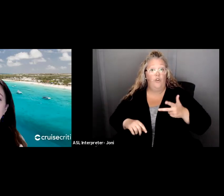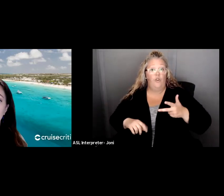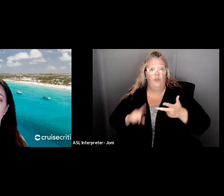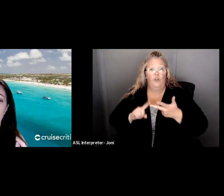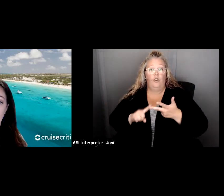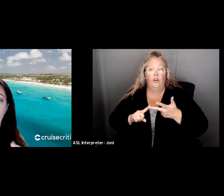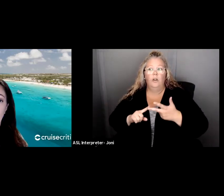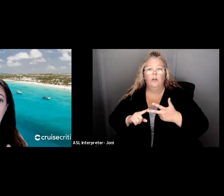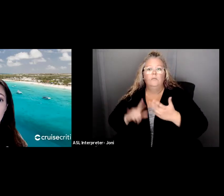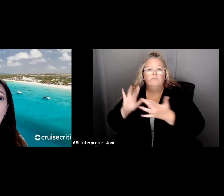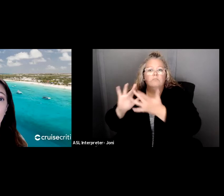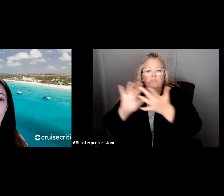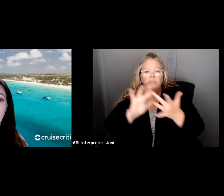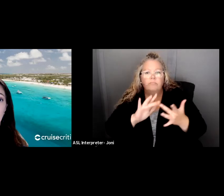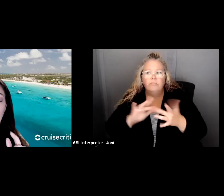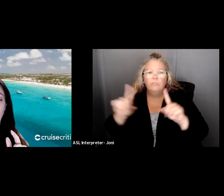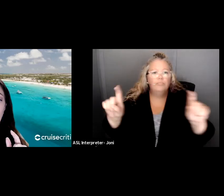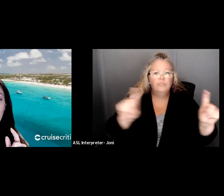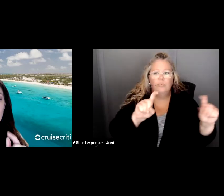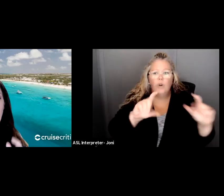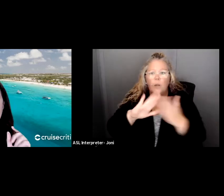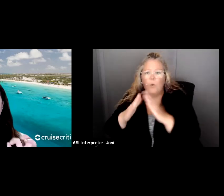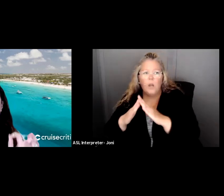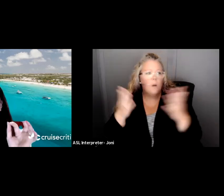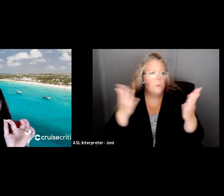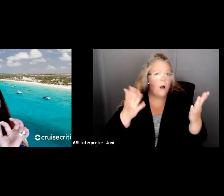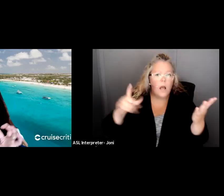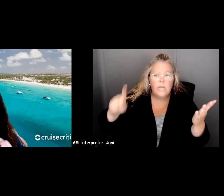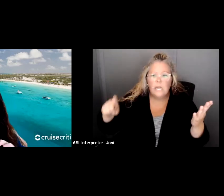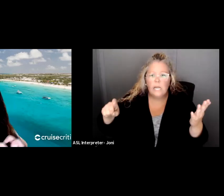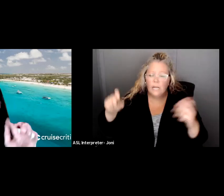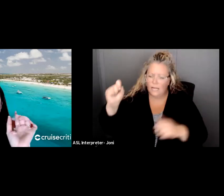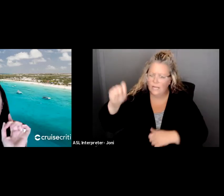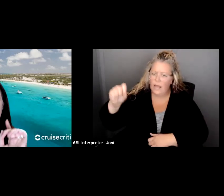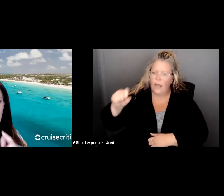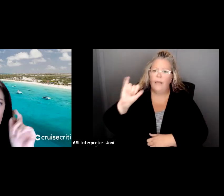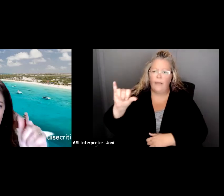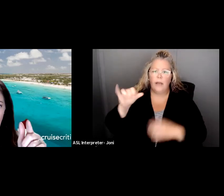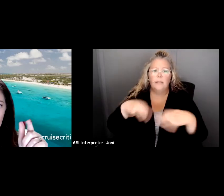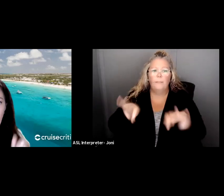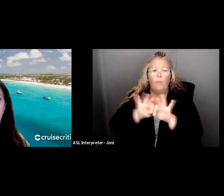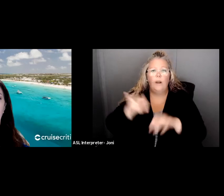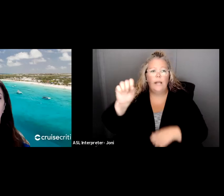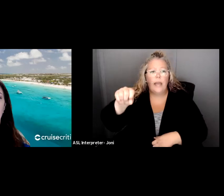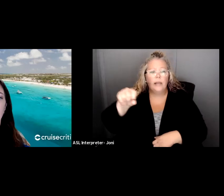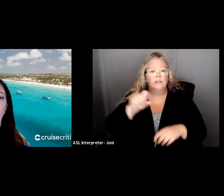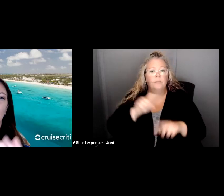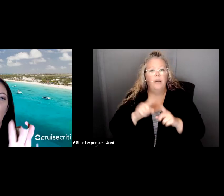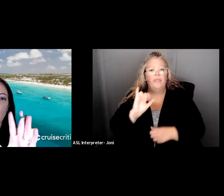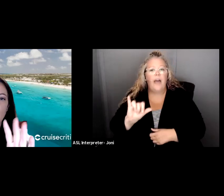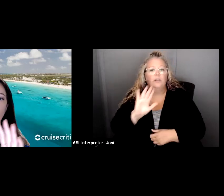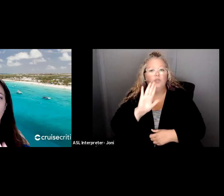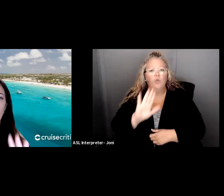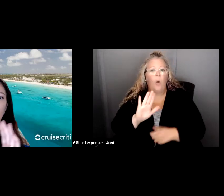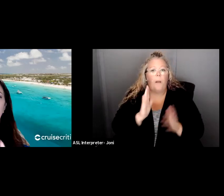That's actually very, very important. Um, but that's more of a strategy to hit the goal. So